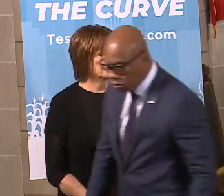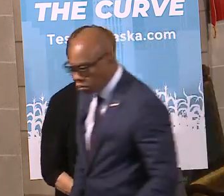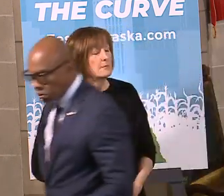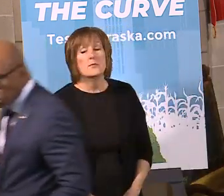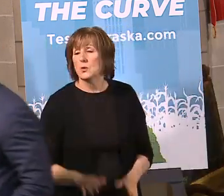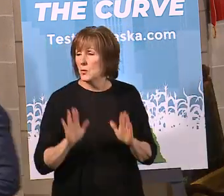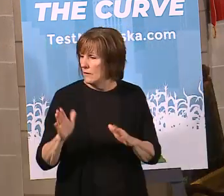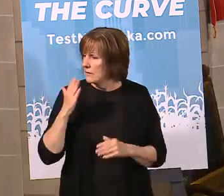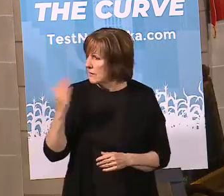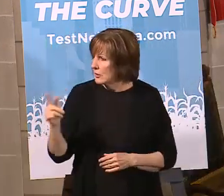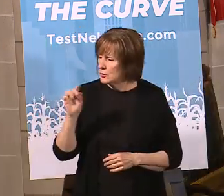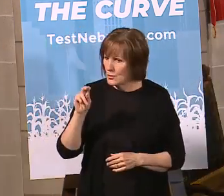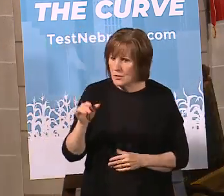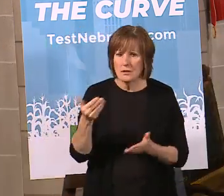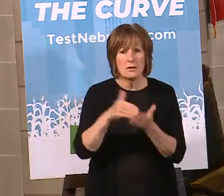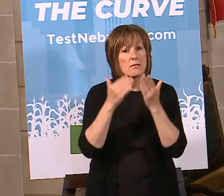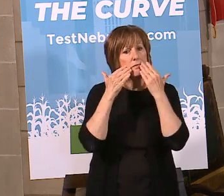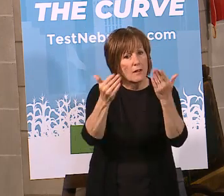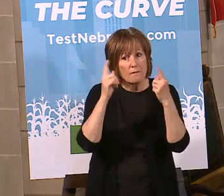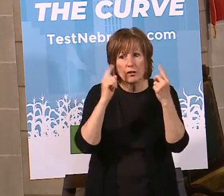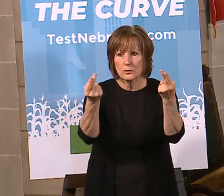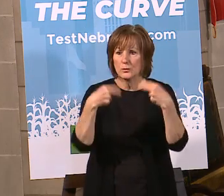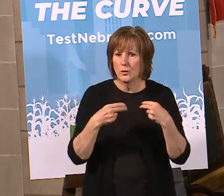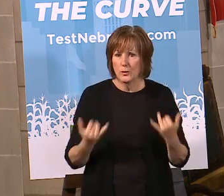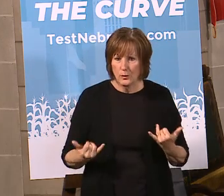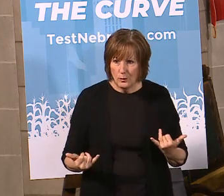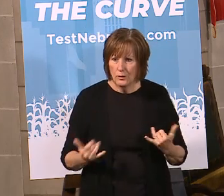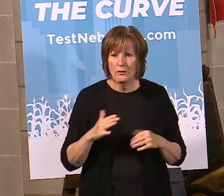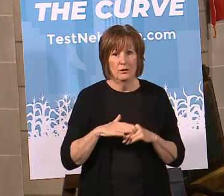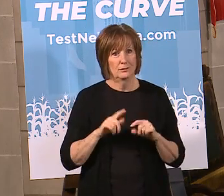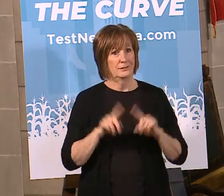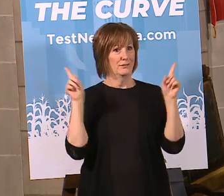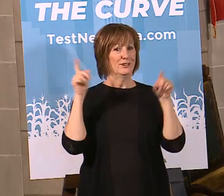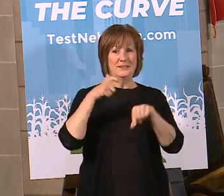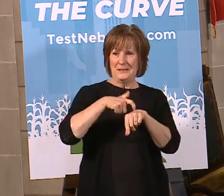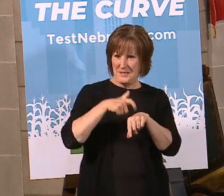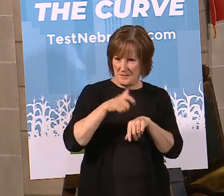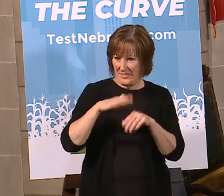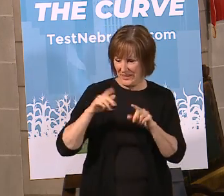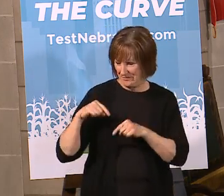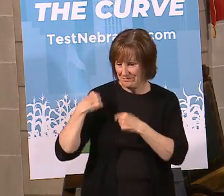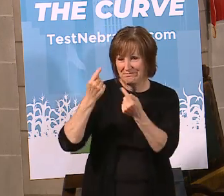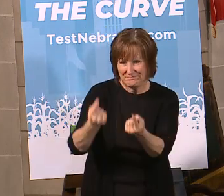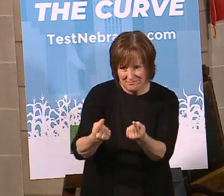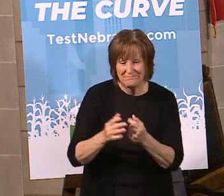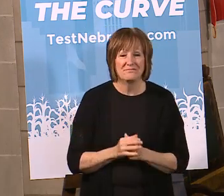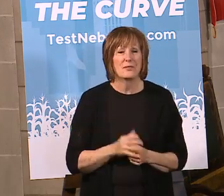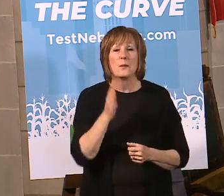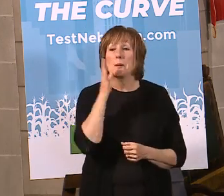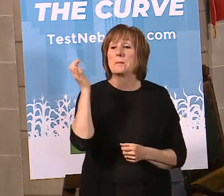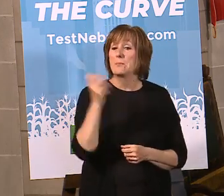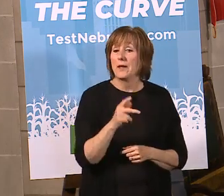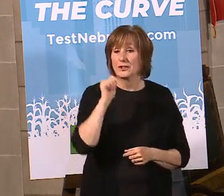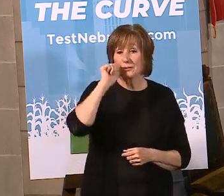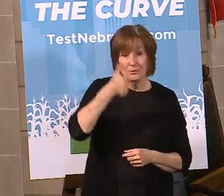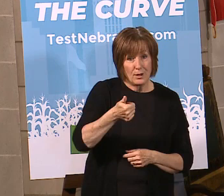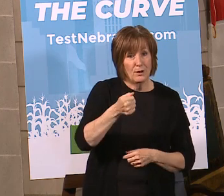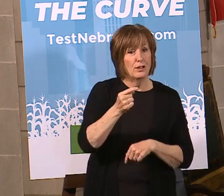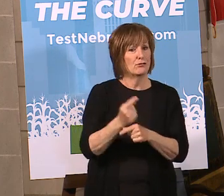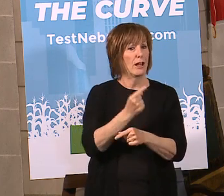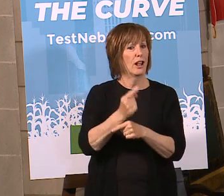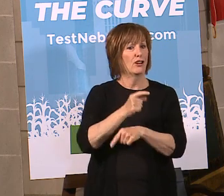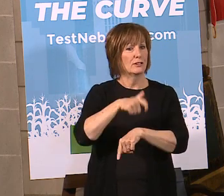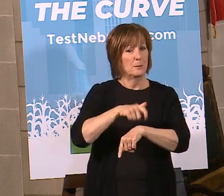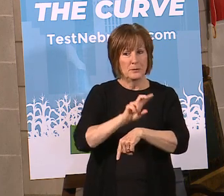Great. Thank you very much, Tony. And, again, thank you all very much for joining us on this different time that we had for the briefing. We'll be back here tomorrow at the